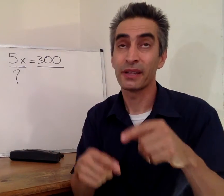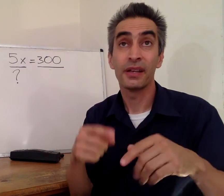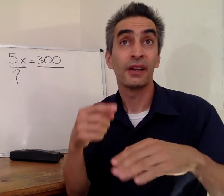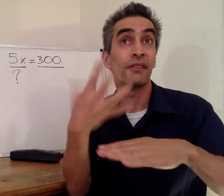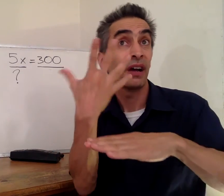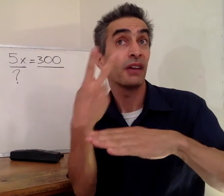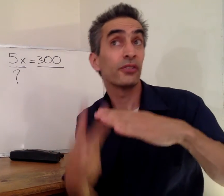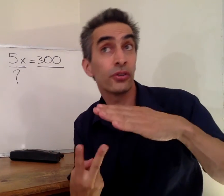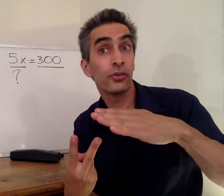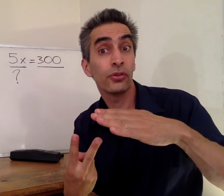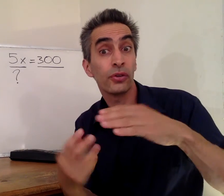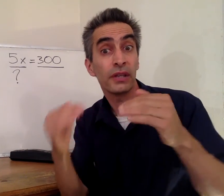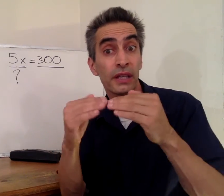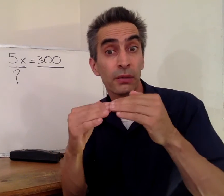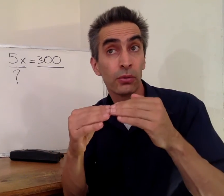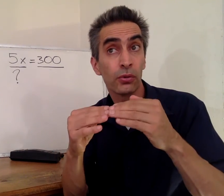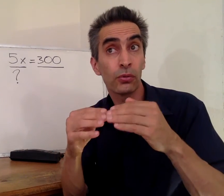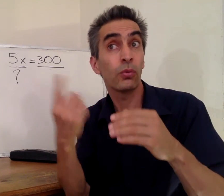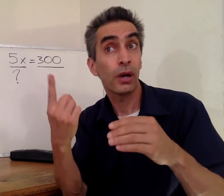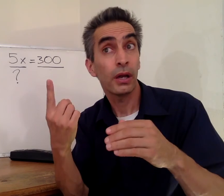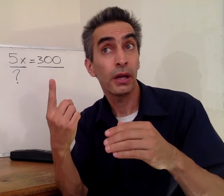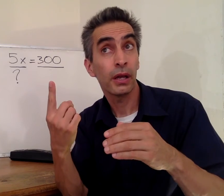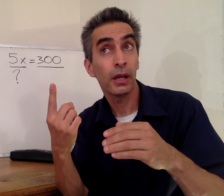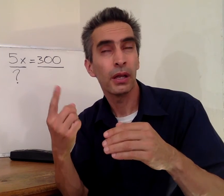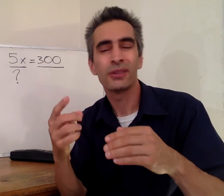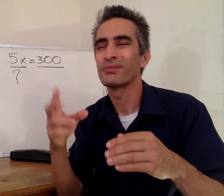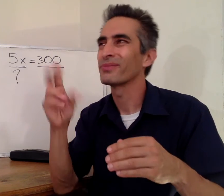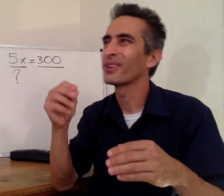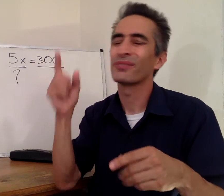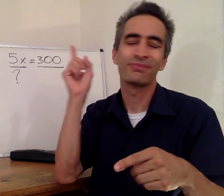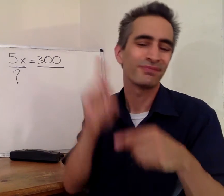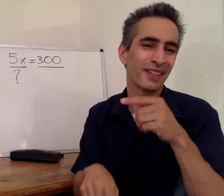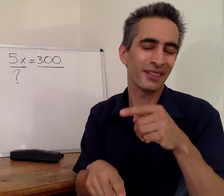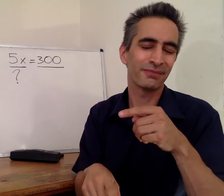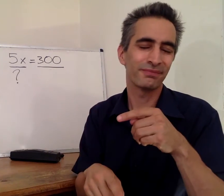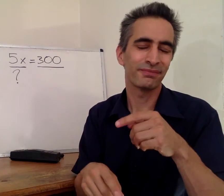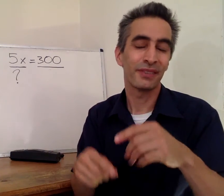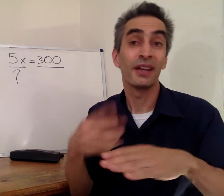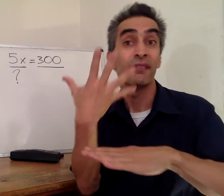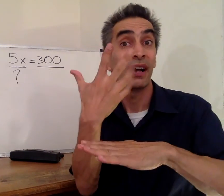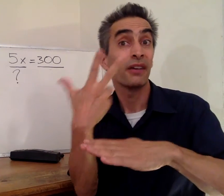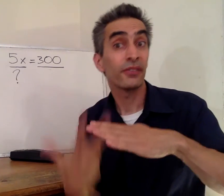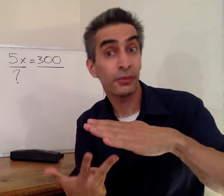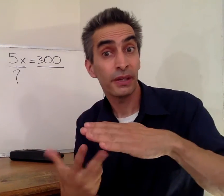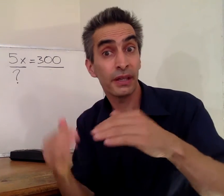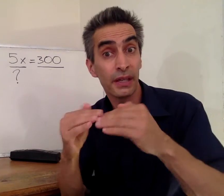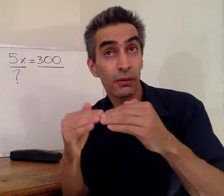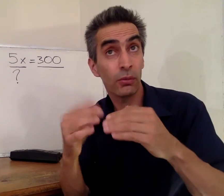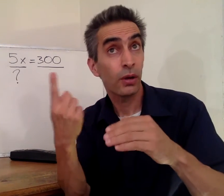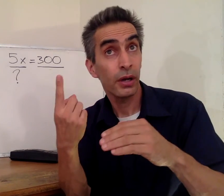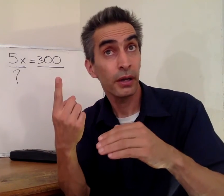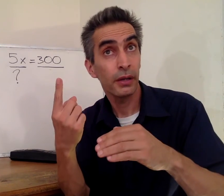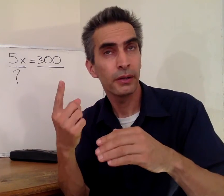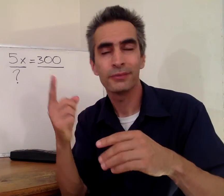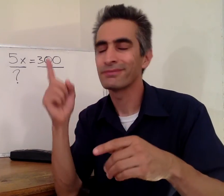can't use that. 5 over 2, does that equal 1? No. We can't use that either. 5 over 3, does that equal 1?